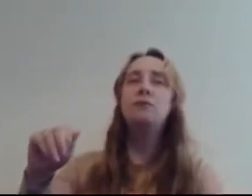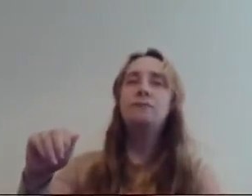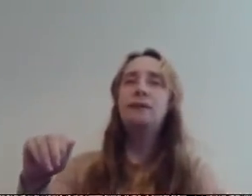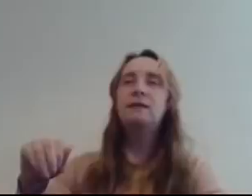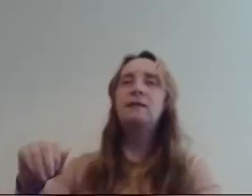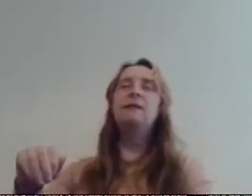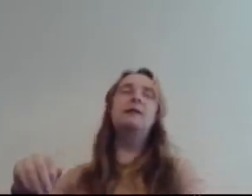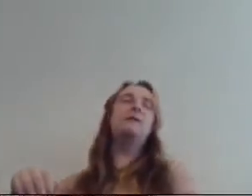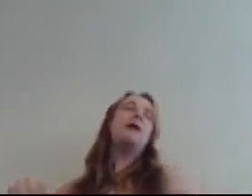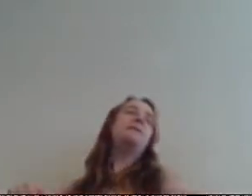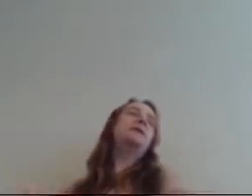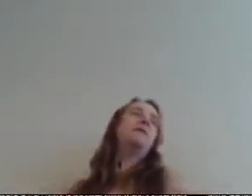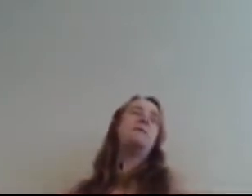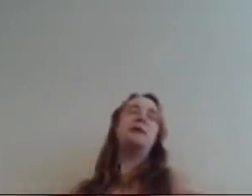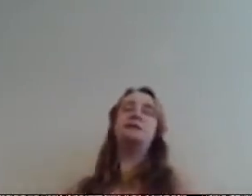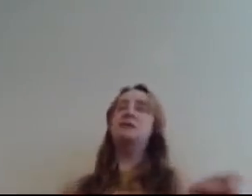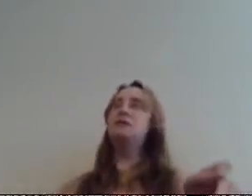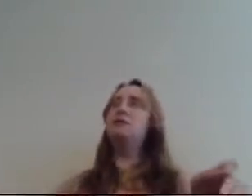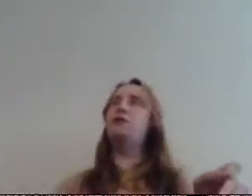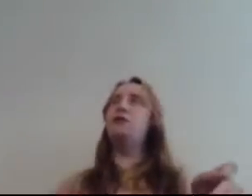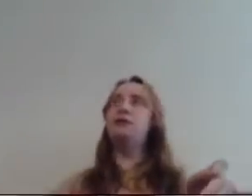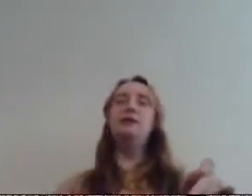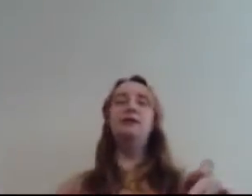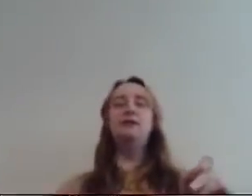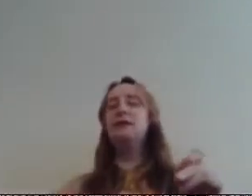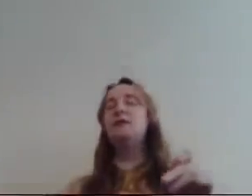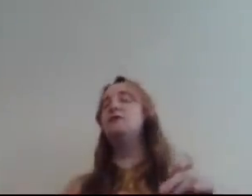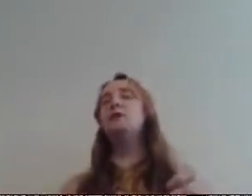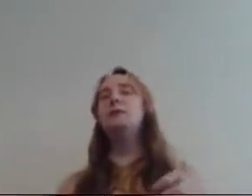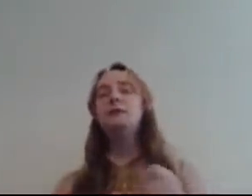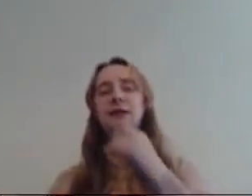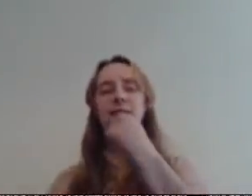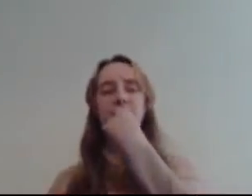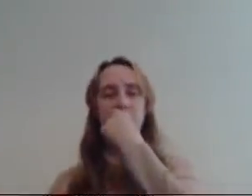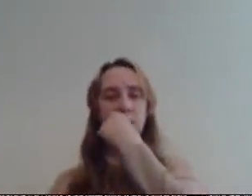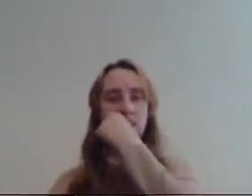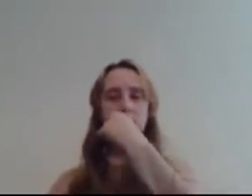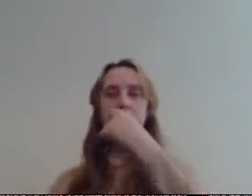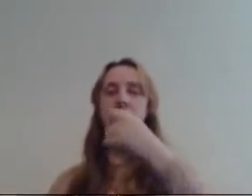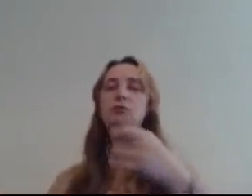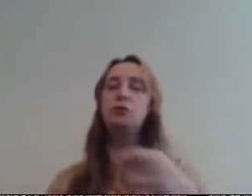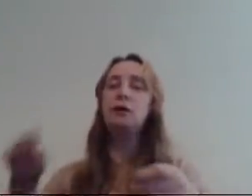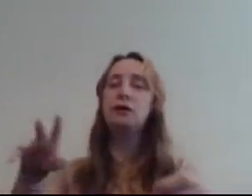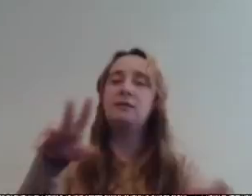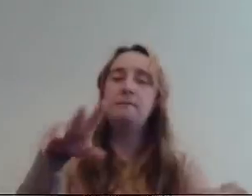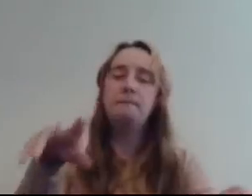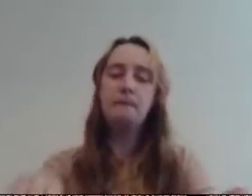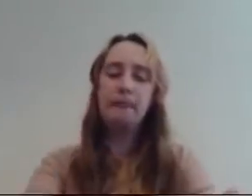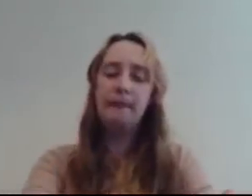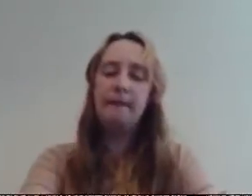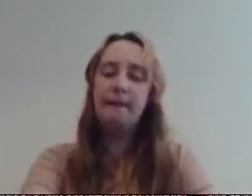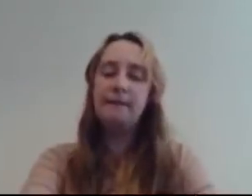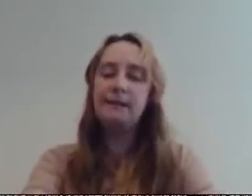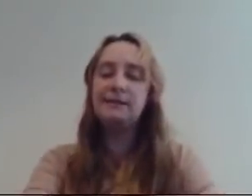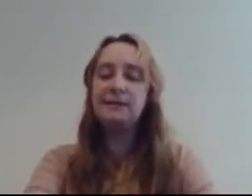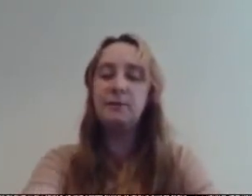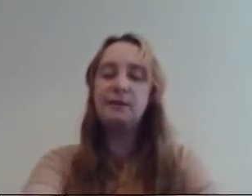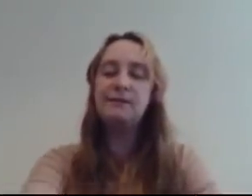like your hands with match three can't do that way can i to do that then class A wins